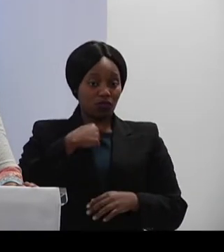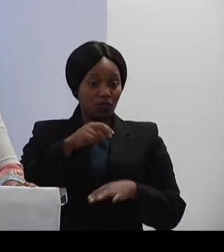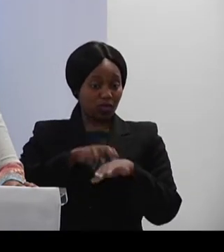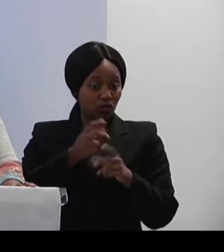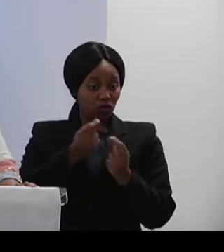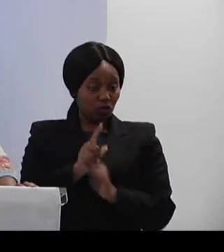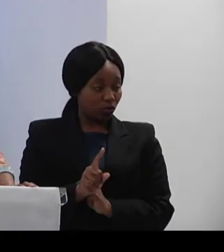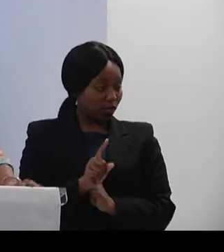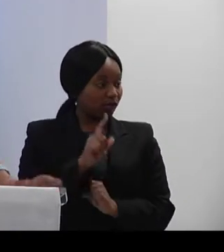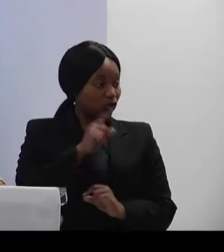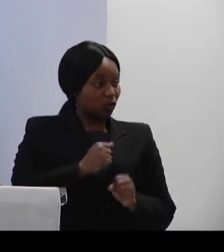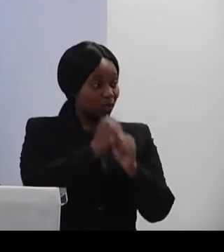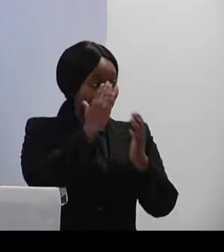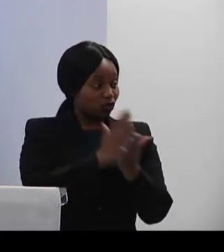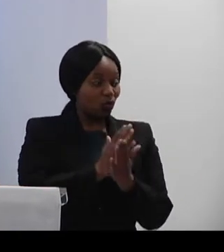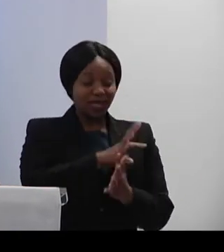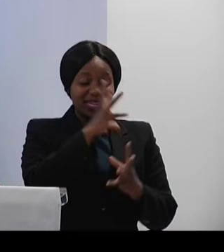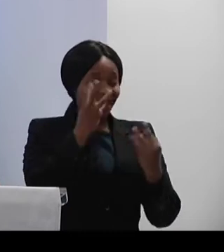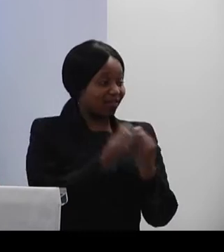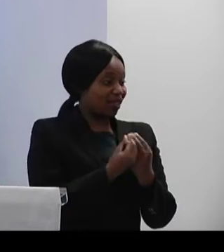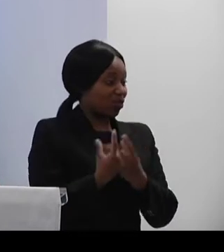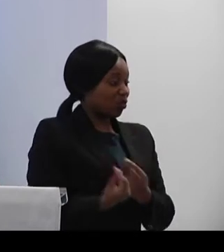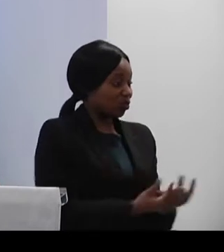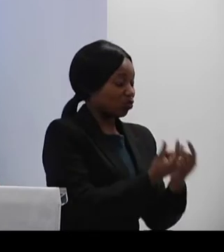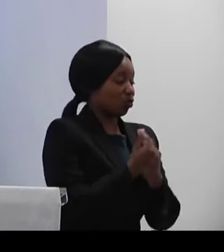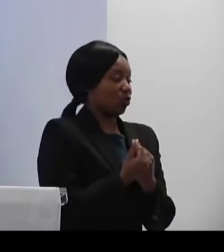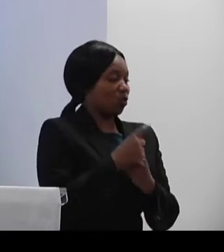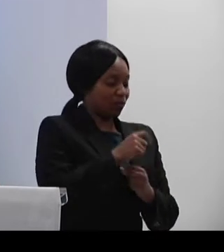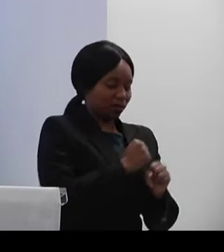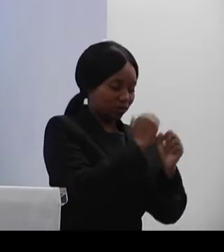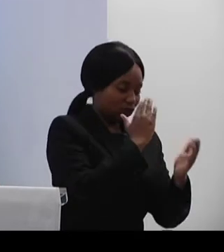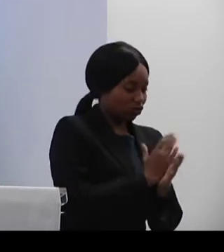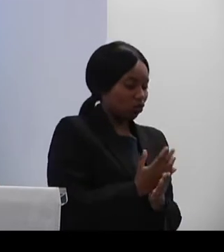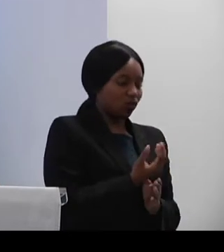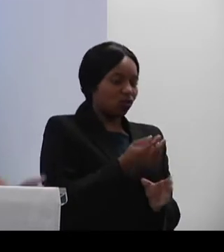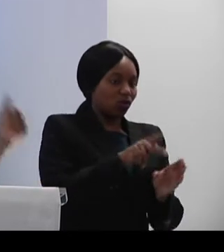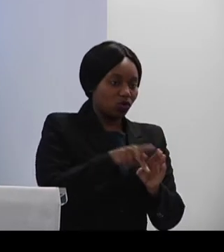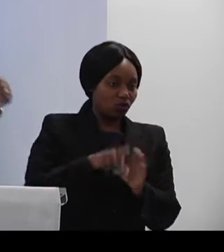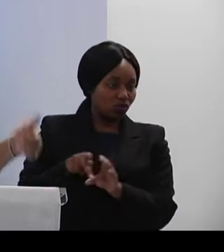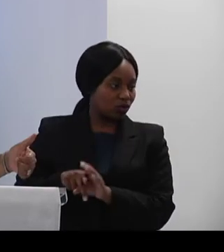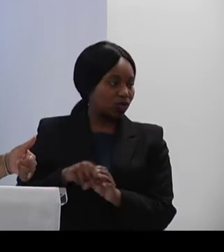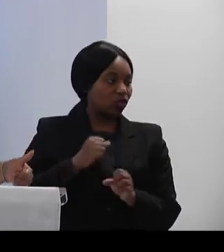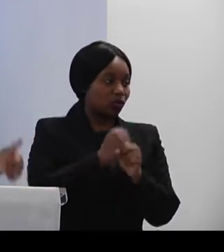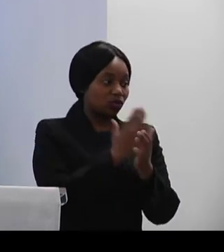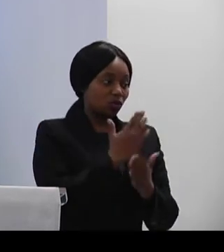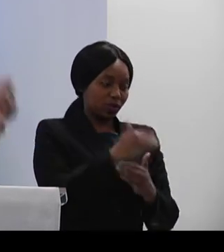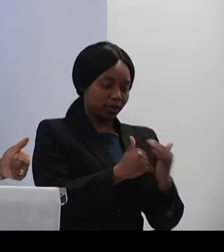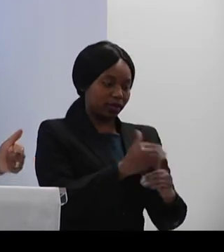do is to ensure that in everything that we seek to do, we must contribute towards sustainability,